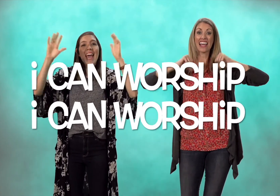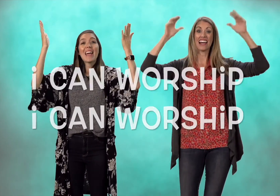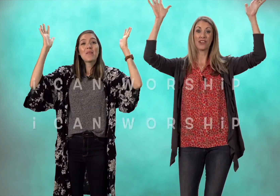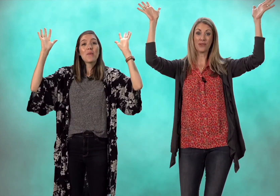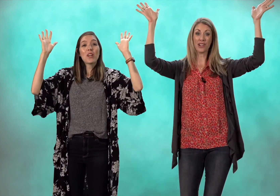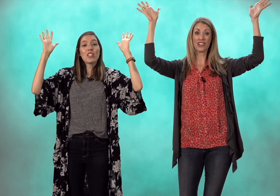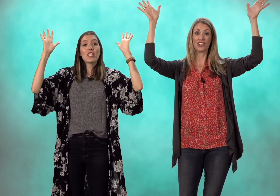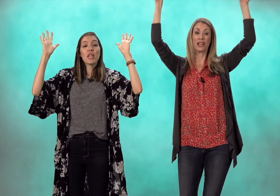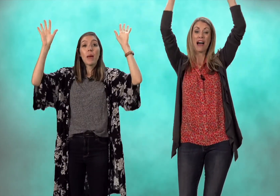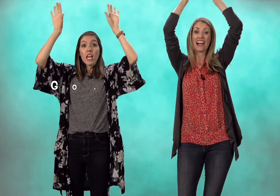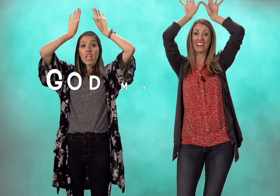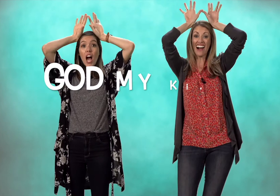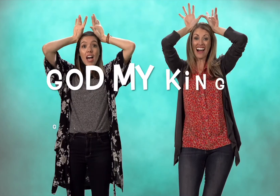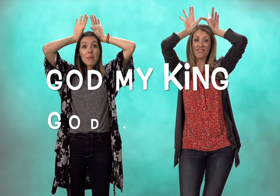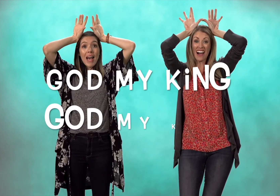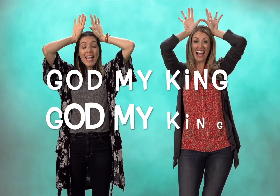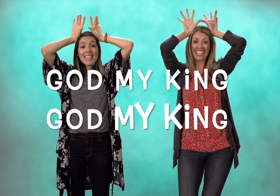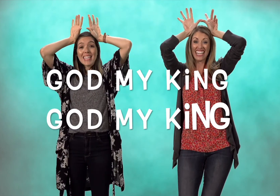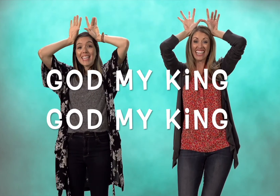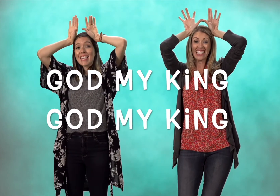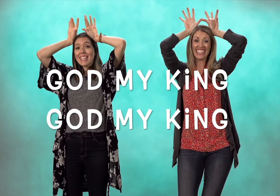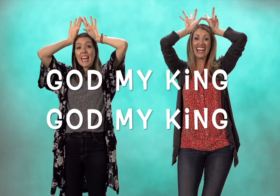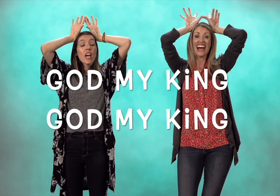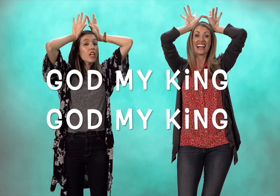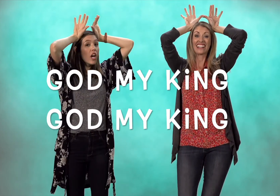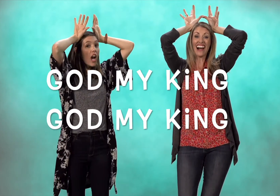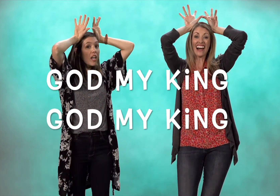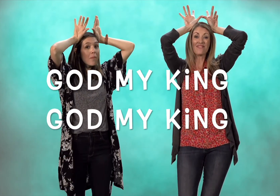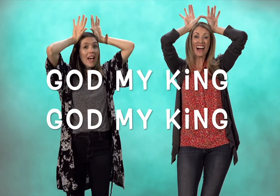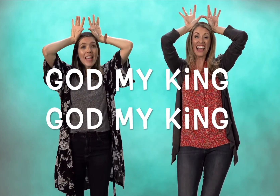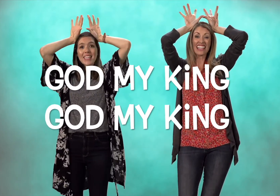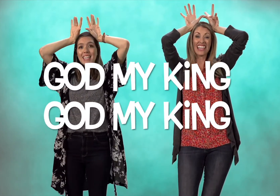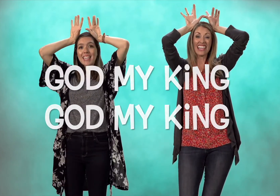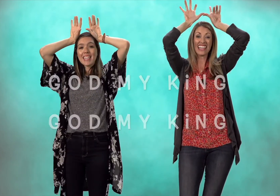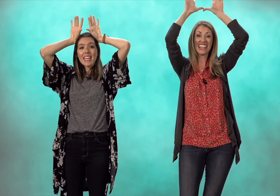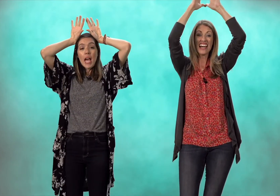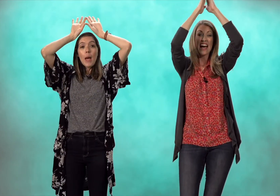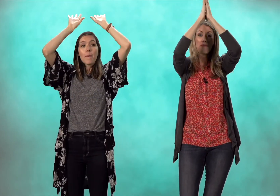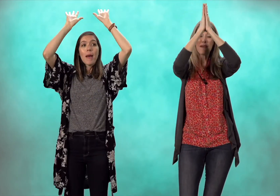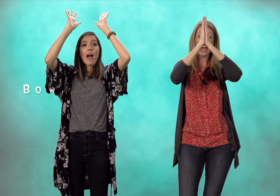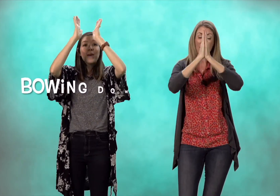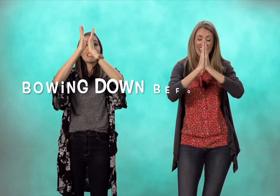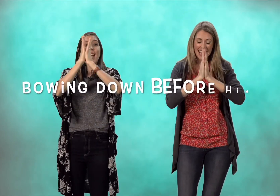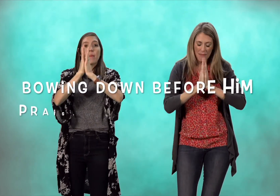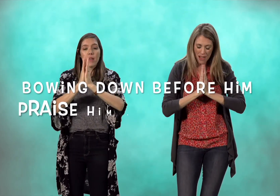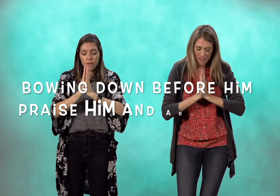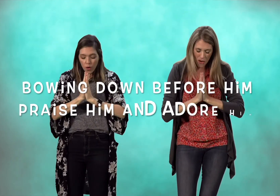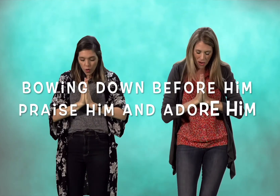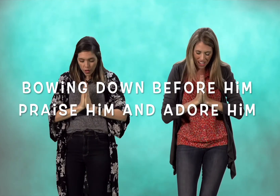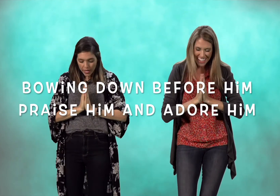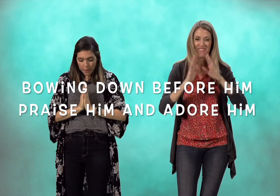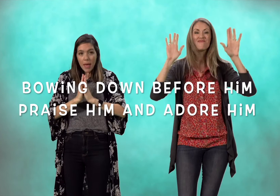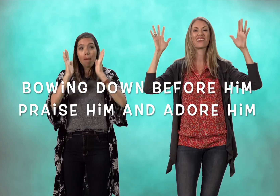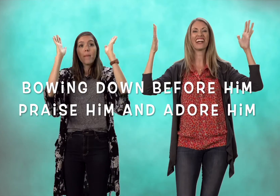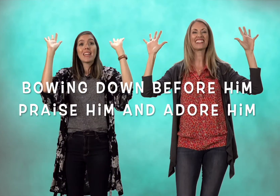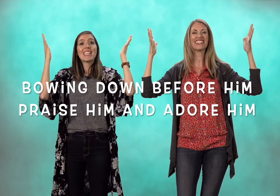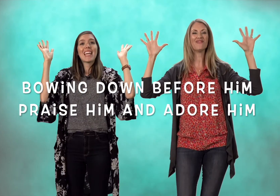worship god my king god my king bowing down before him praise him and